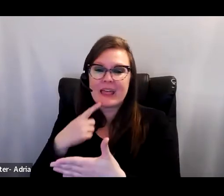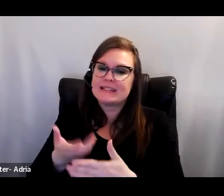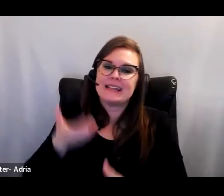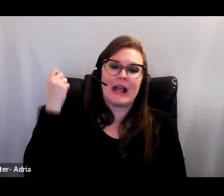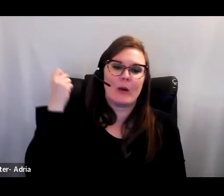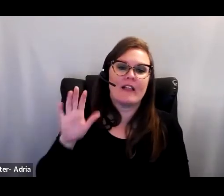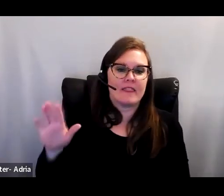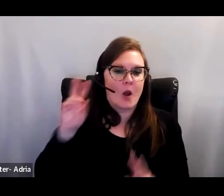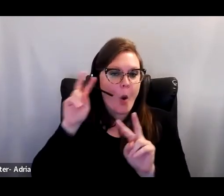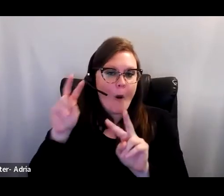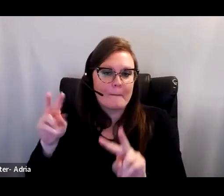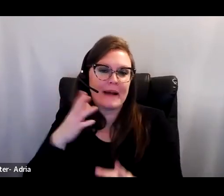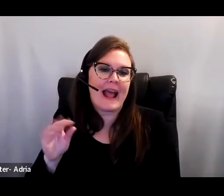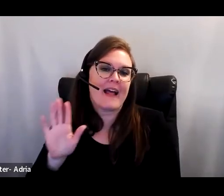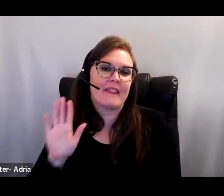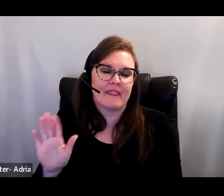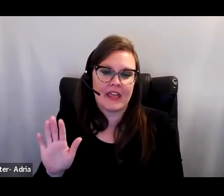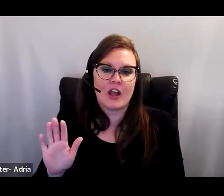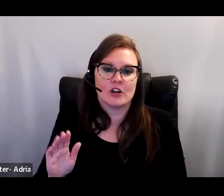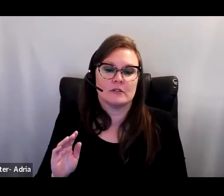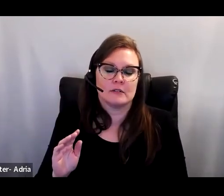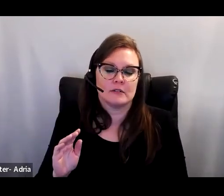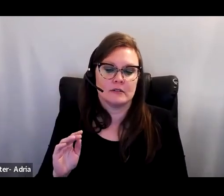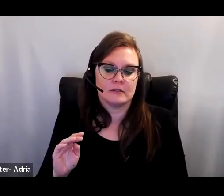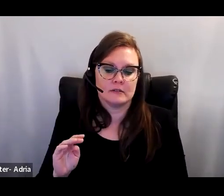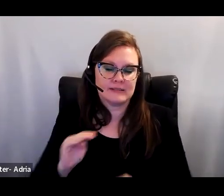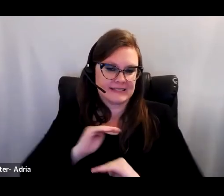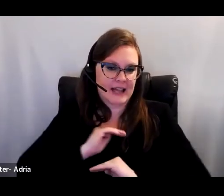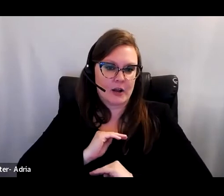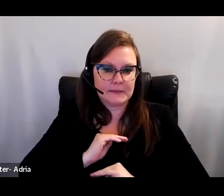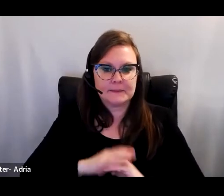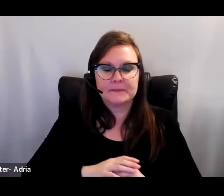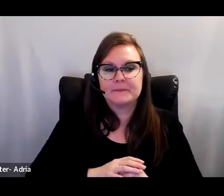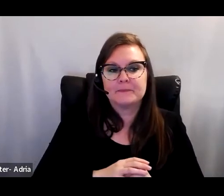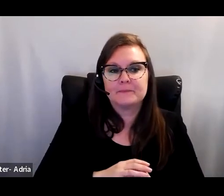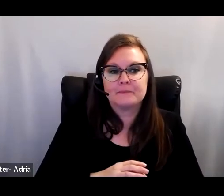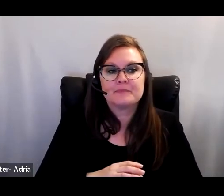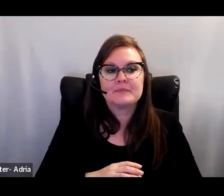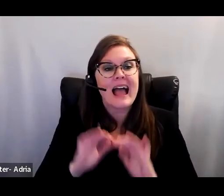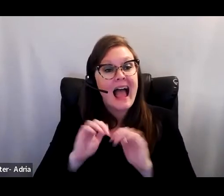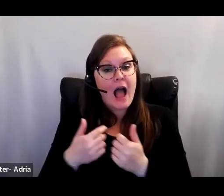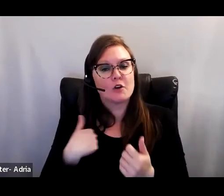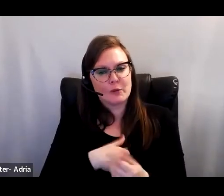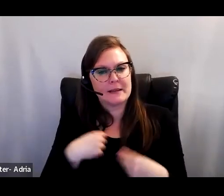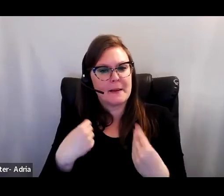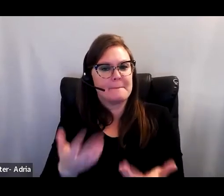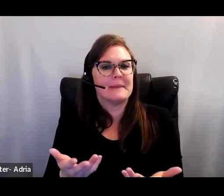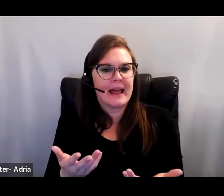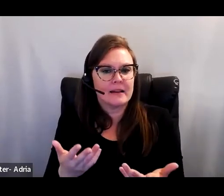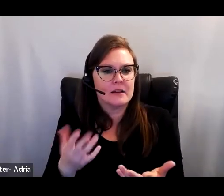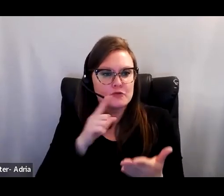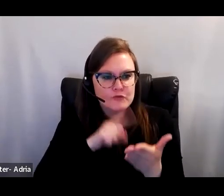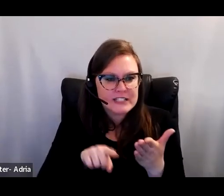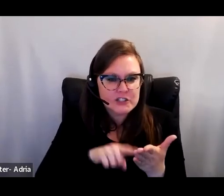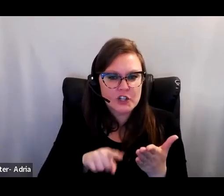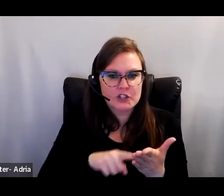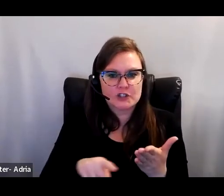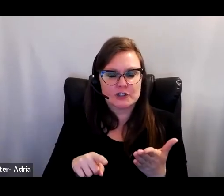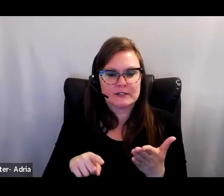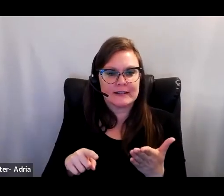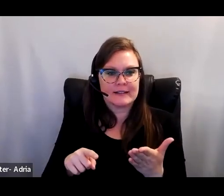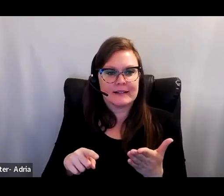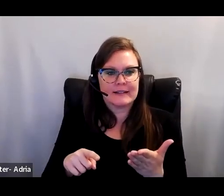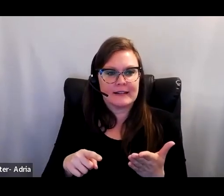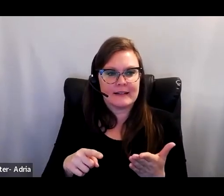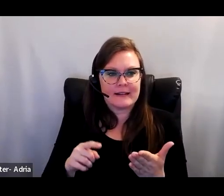What new equity questions must we ask? How do we embed hope in our research? This is an auspicious